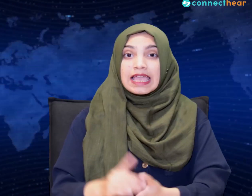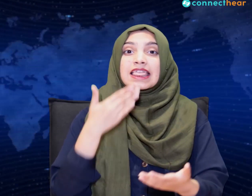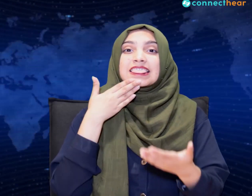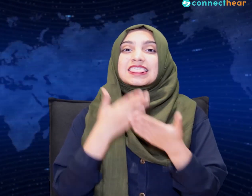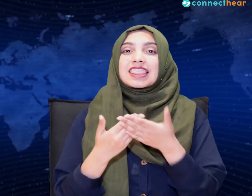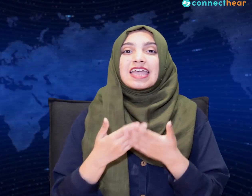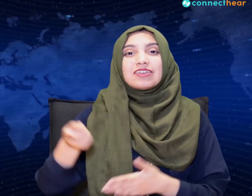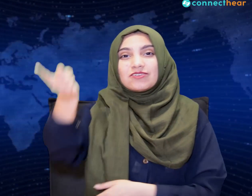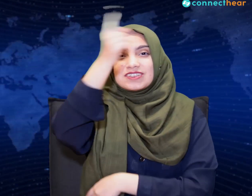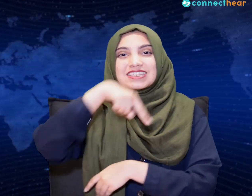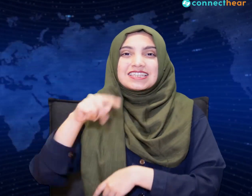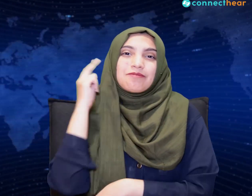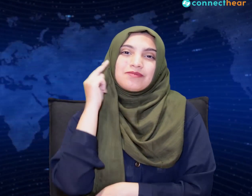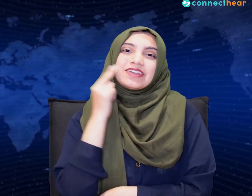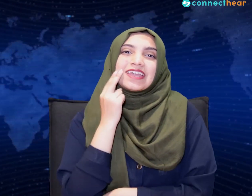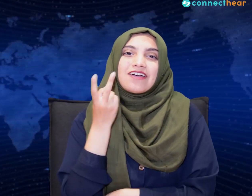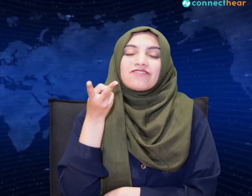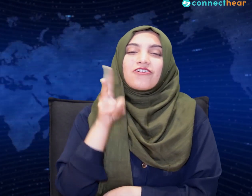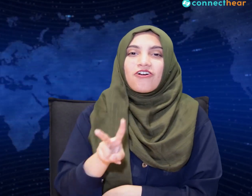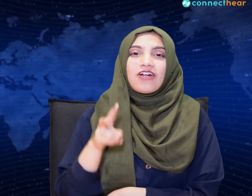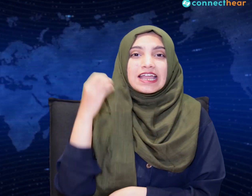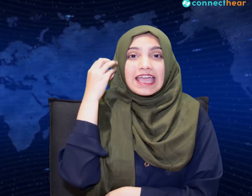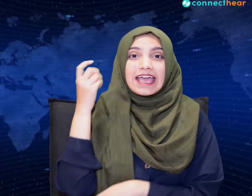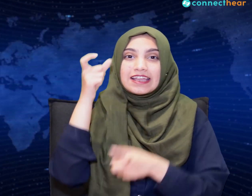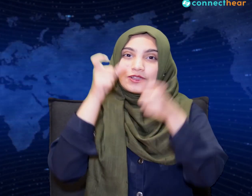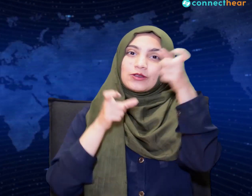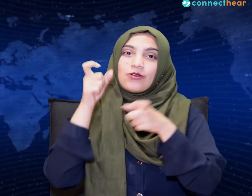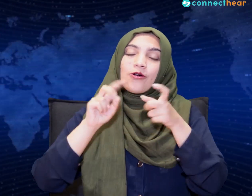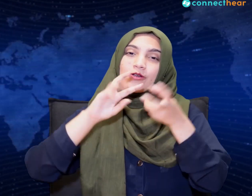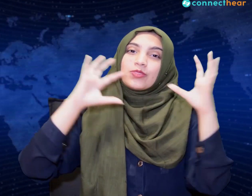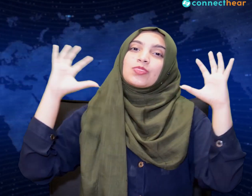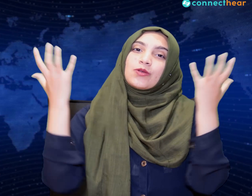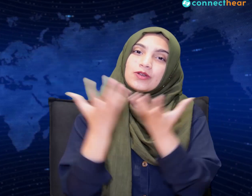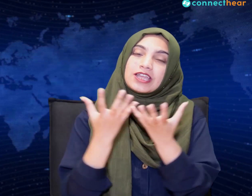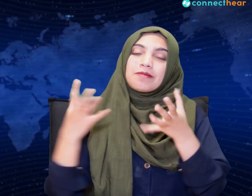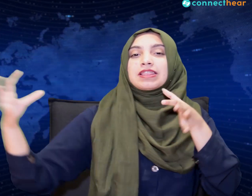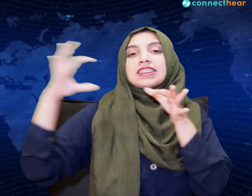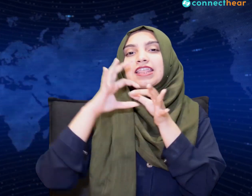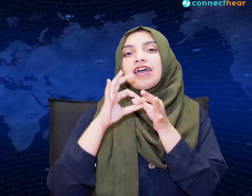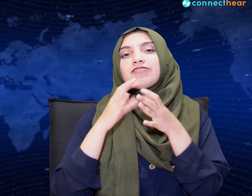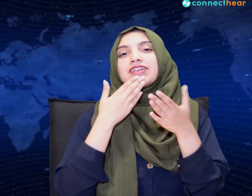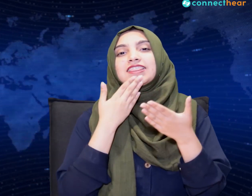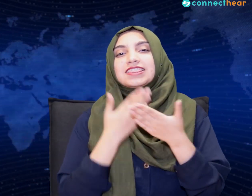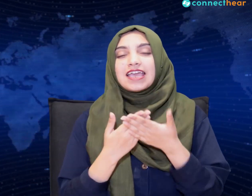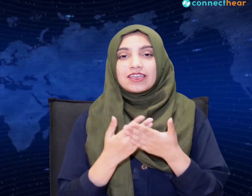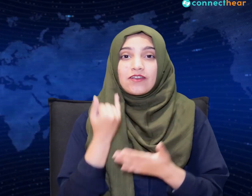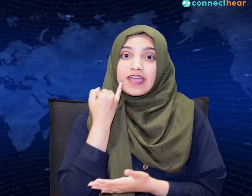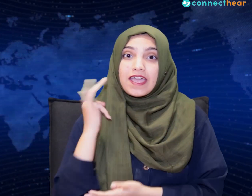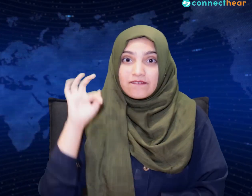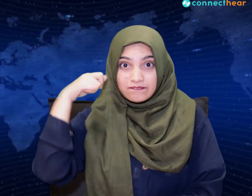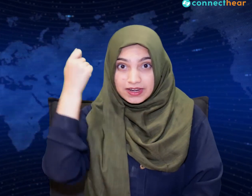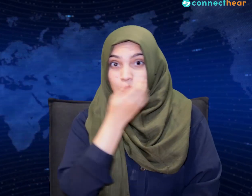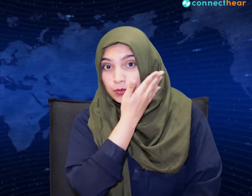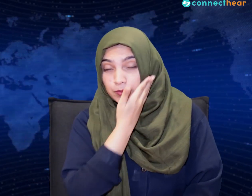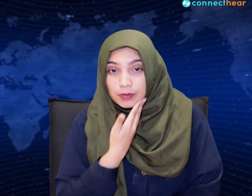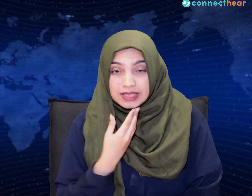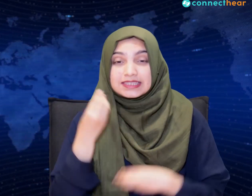Barber Azzam you to all the deaf and hearing people around the world for connecting with us. If you enjoy the video,